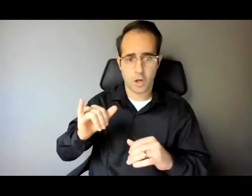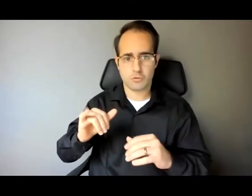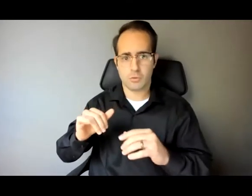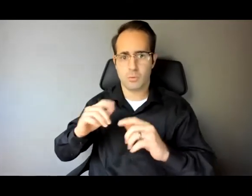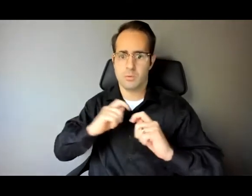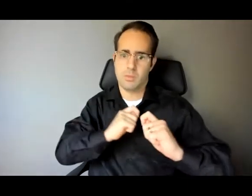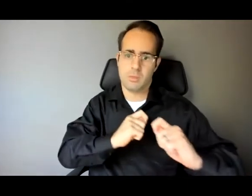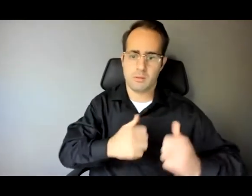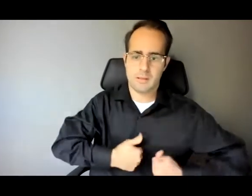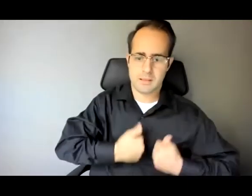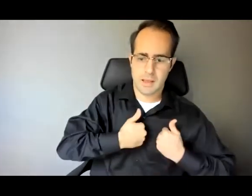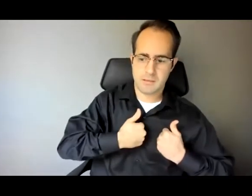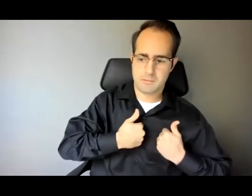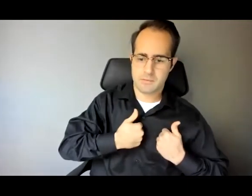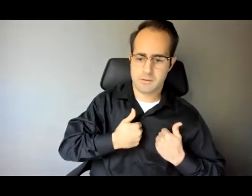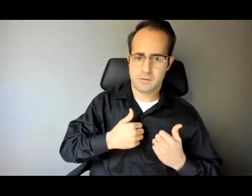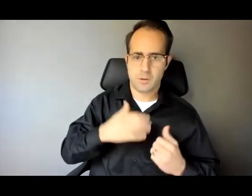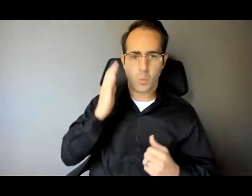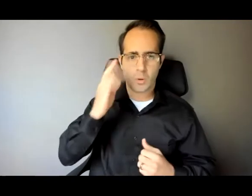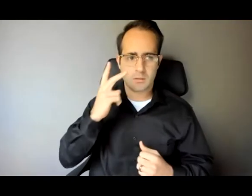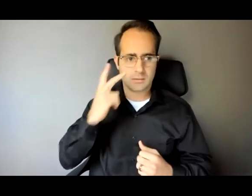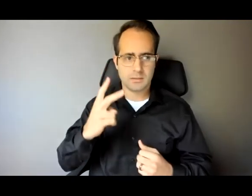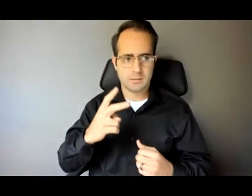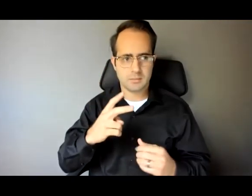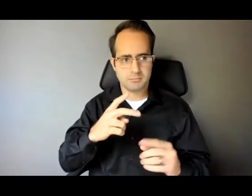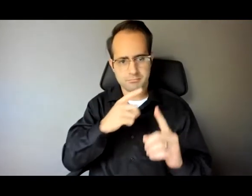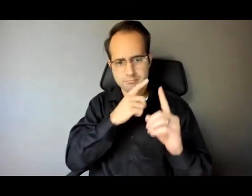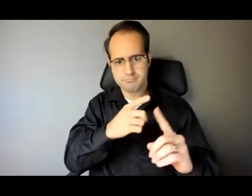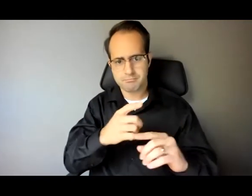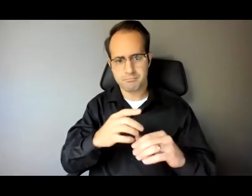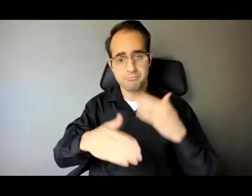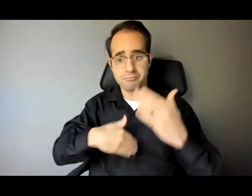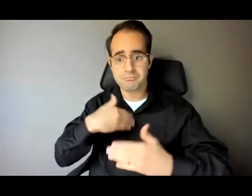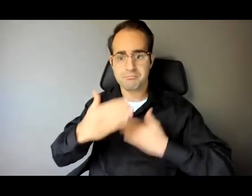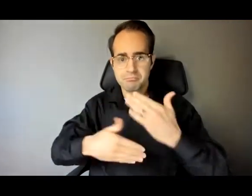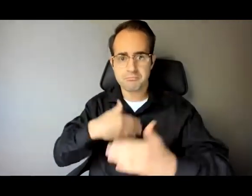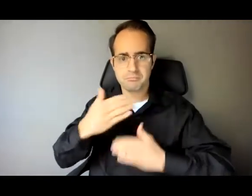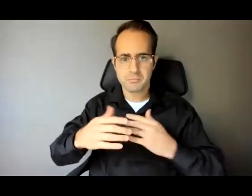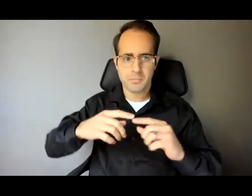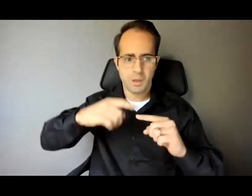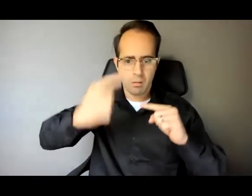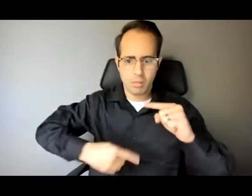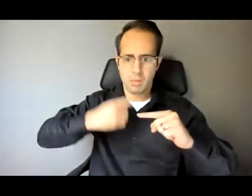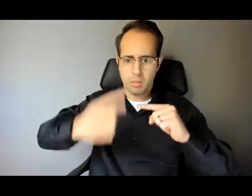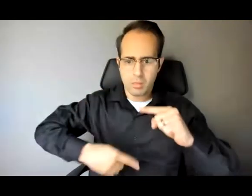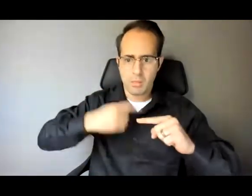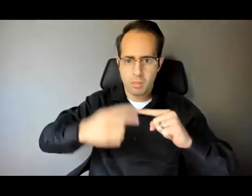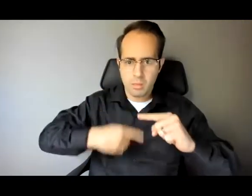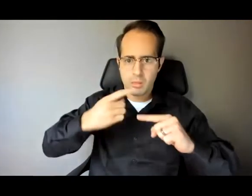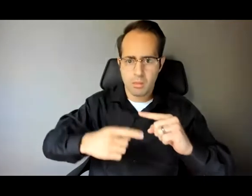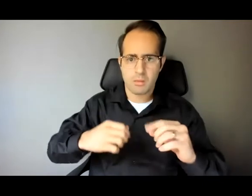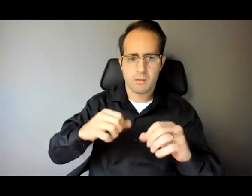life would see to it that in the coming years, it would be a numbing loop of crime and short-term incarceration.